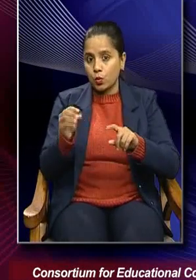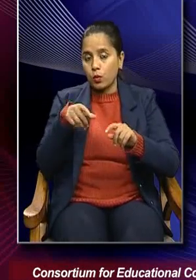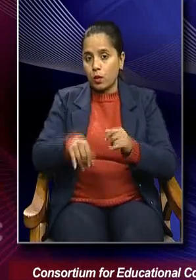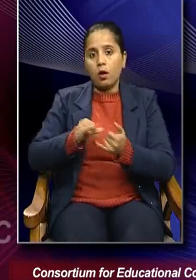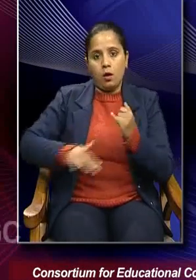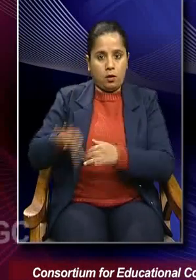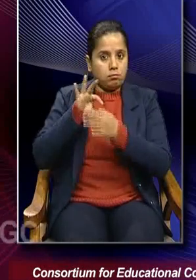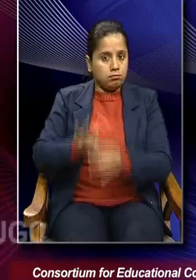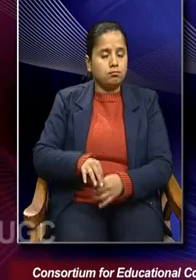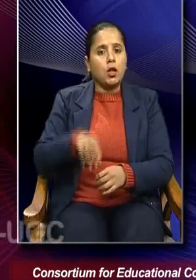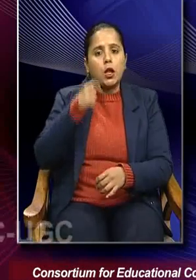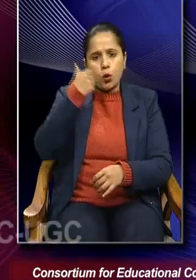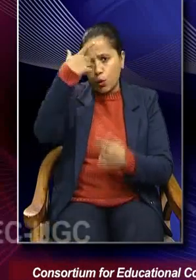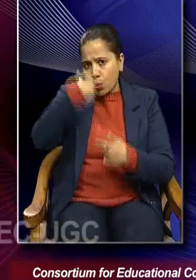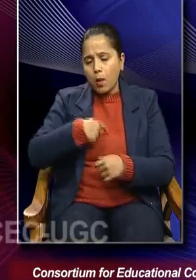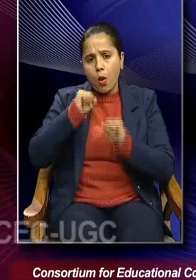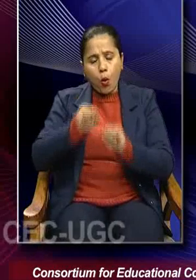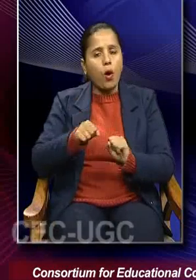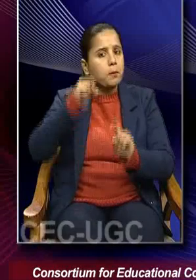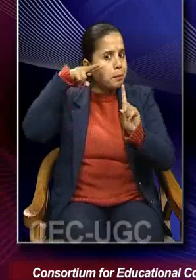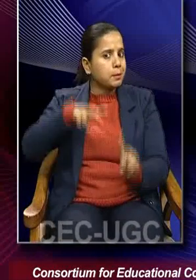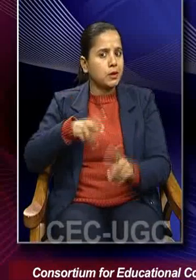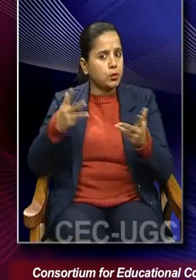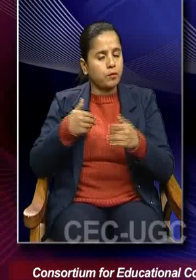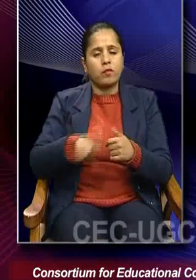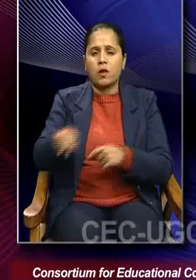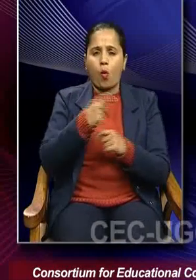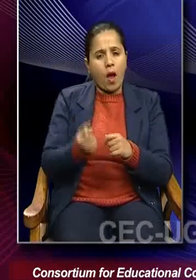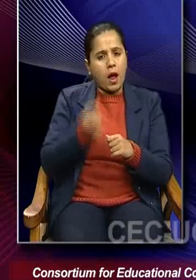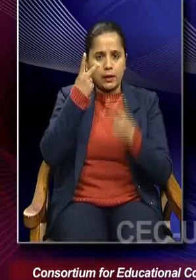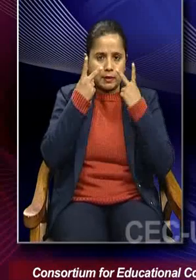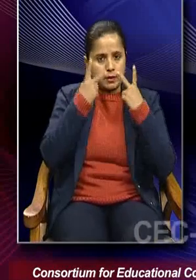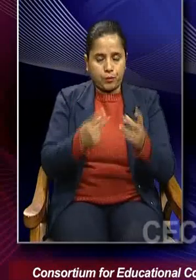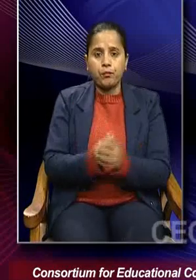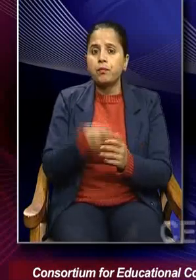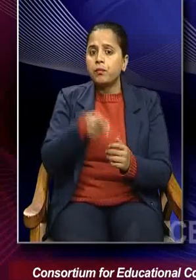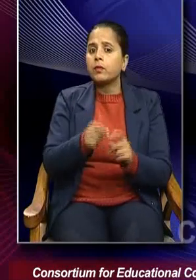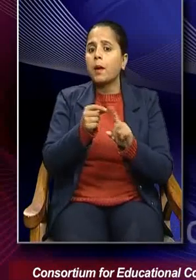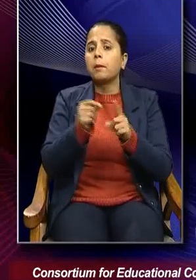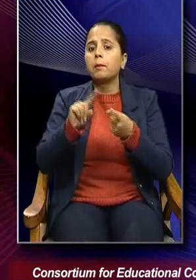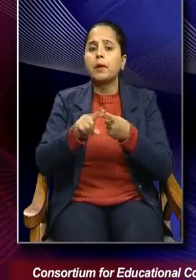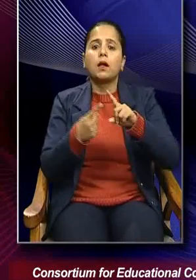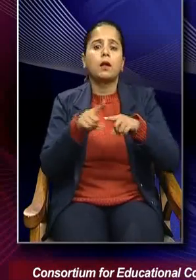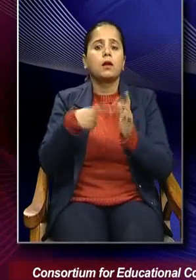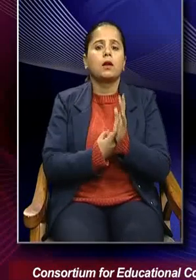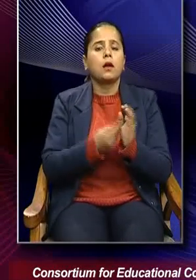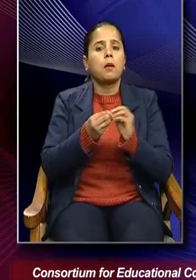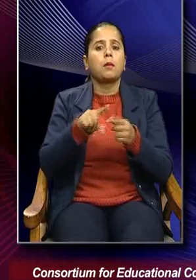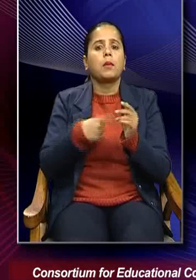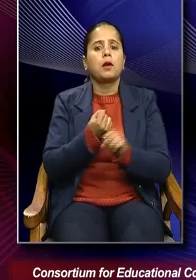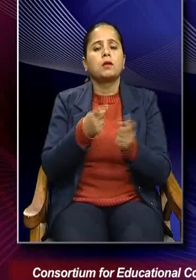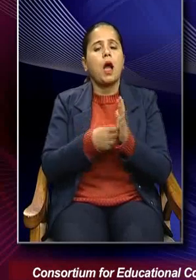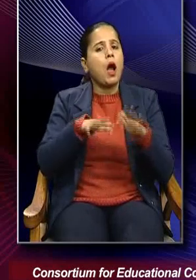A Humanistic Perspective, to let us understand how Peter Berger contributes to the